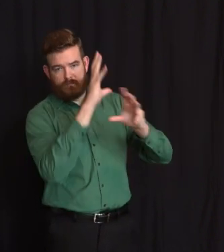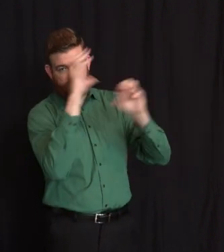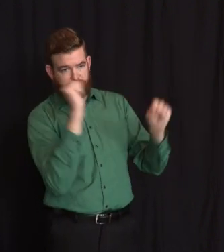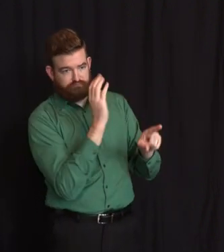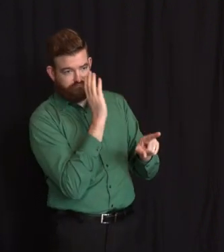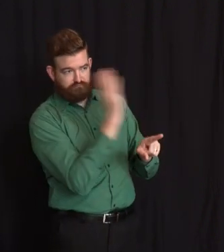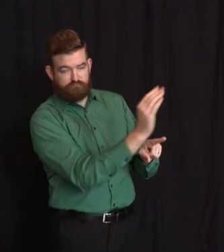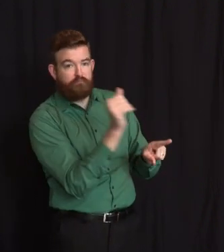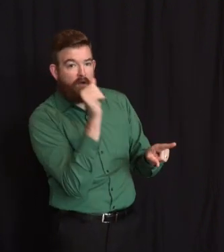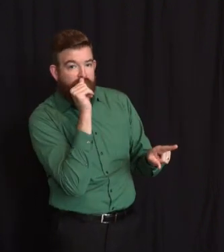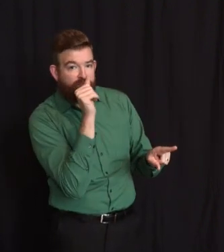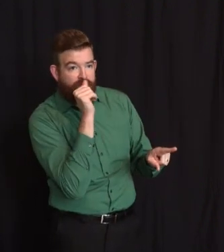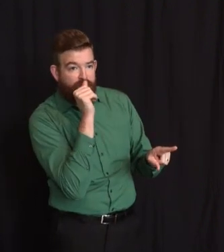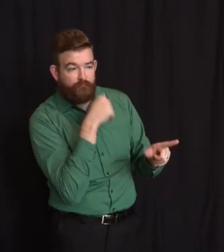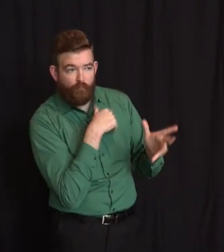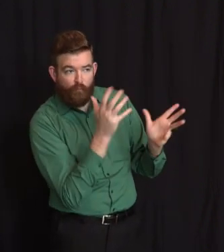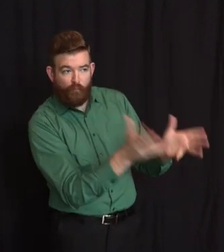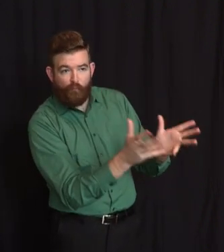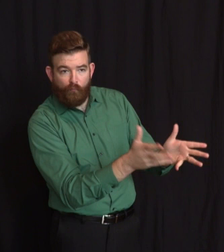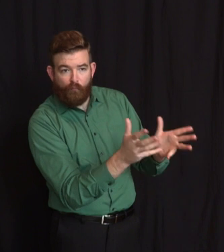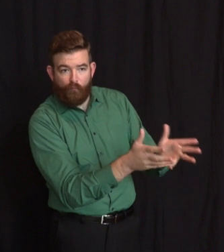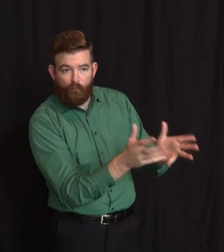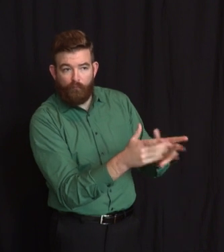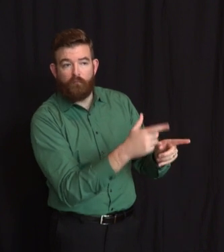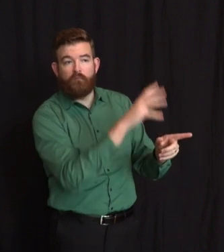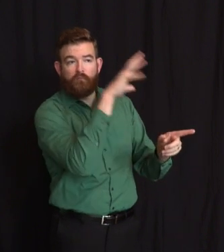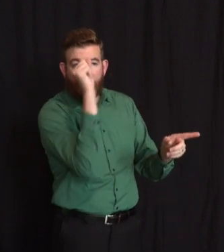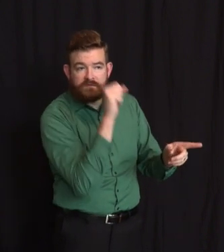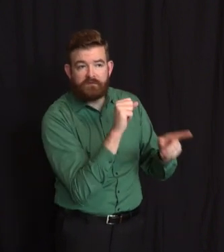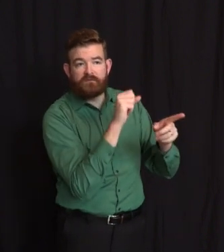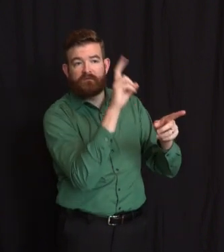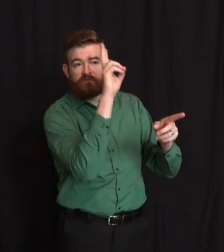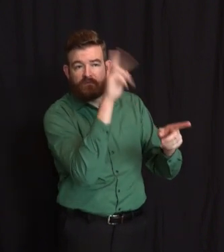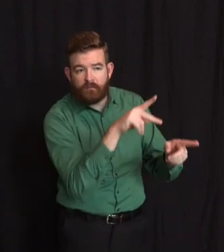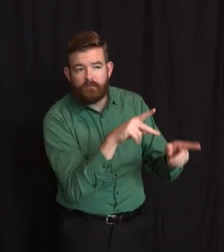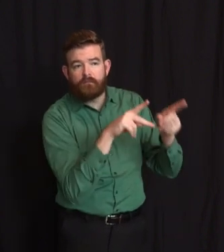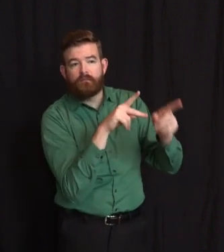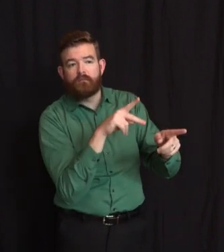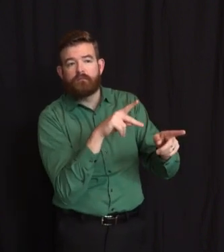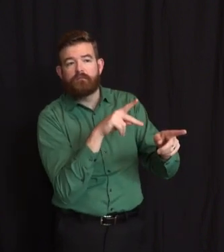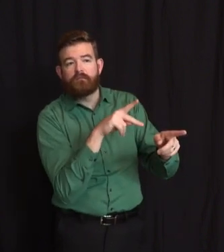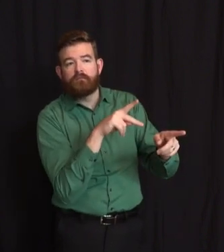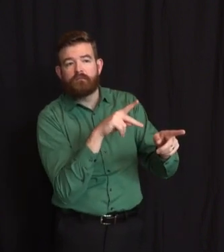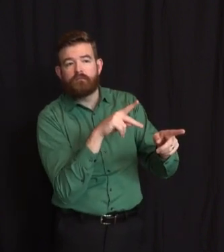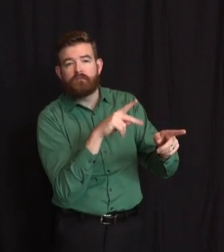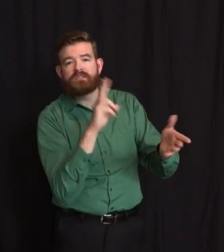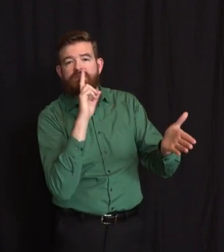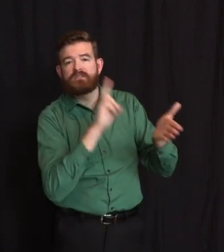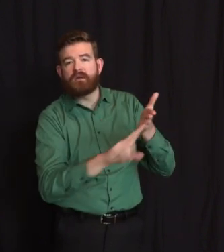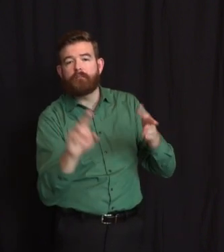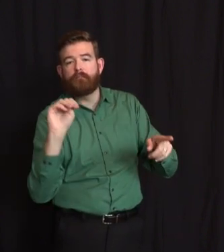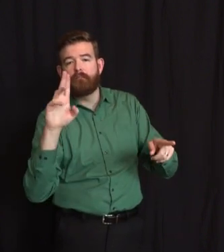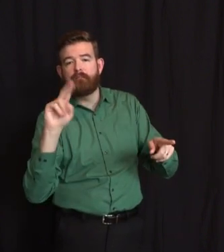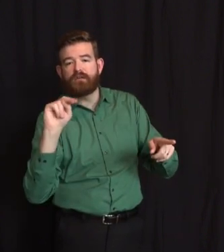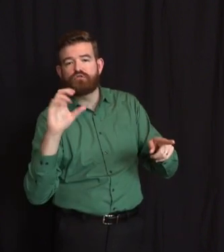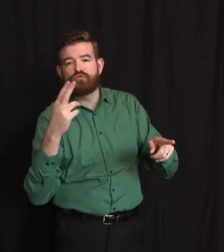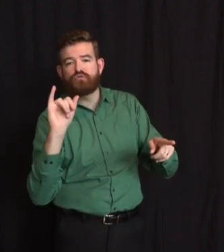president and it turns out the vice president and secretary Mnuchin were also joined us. And again, we will